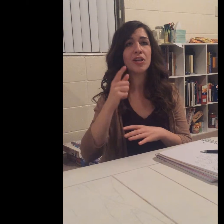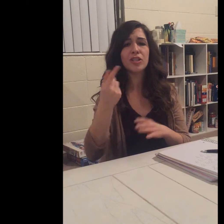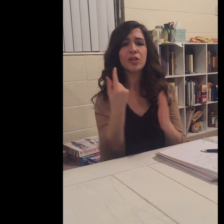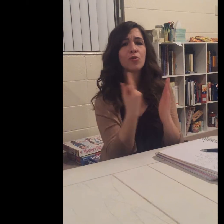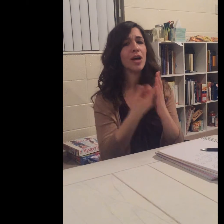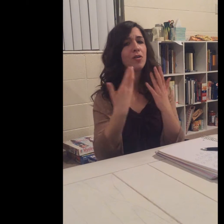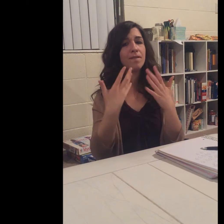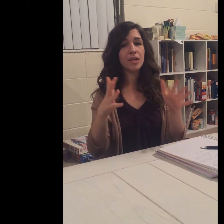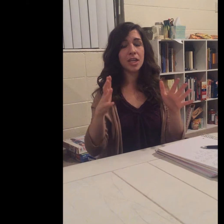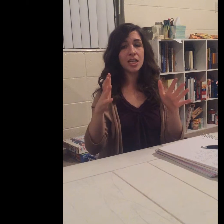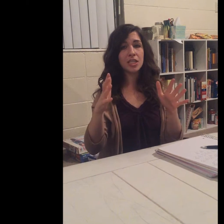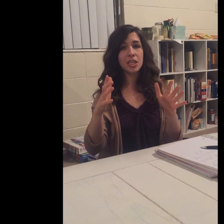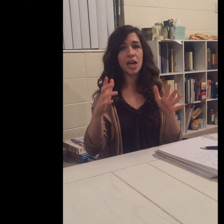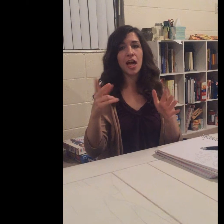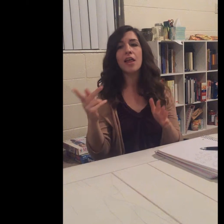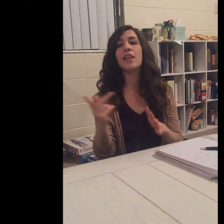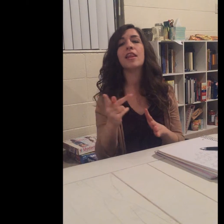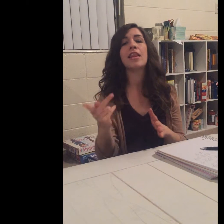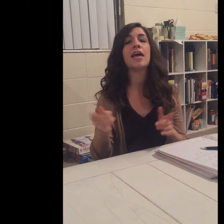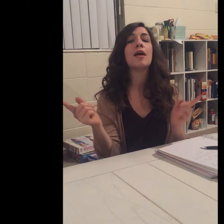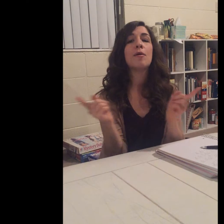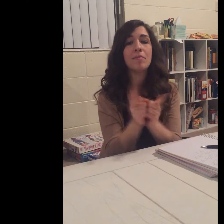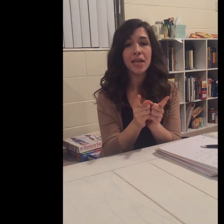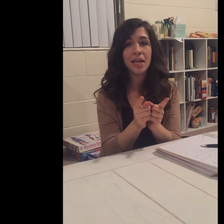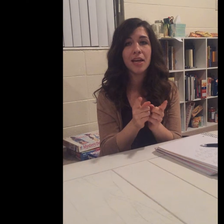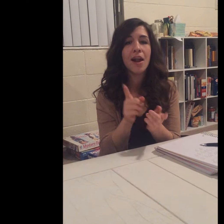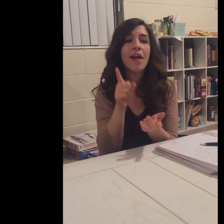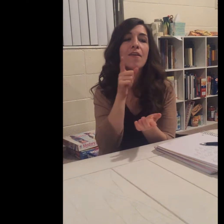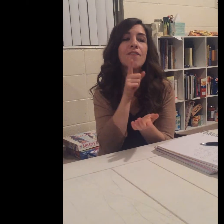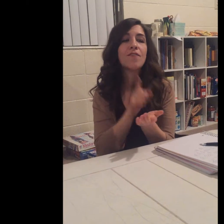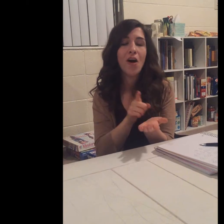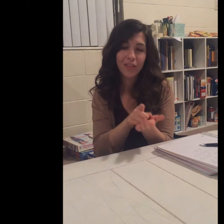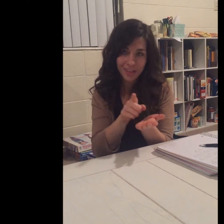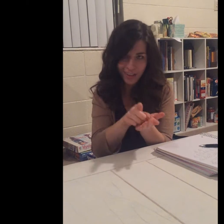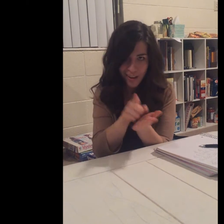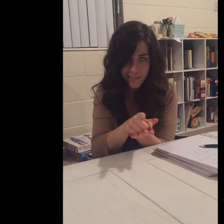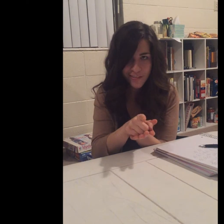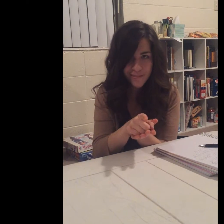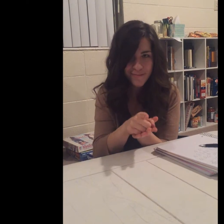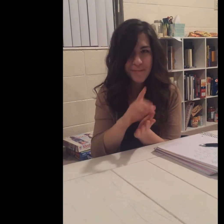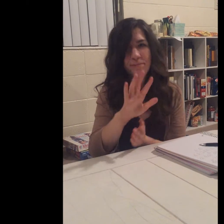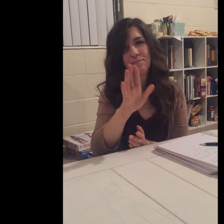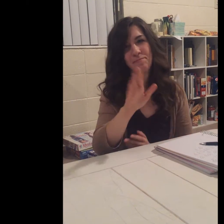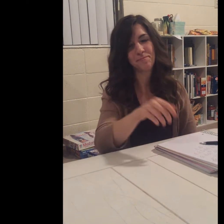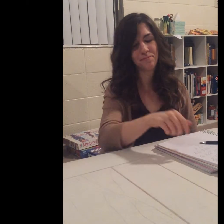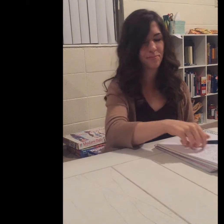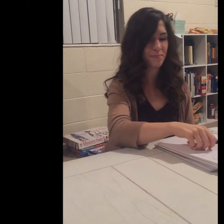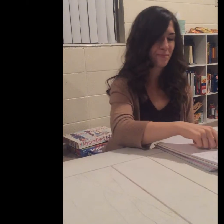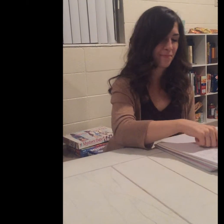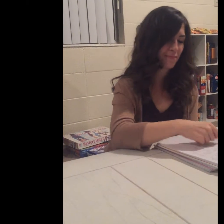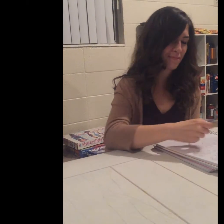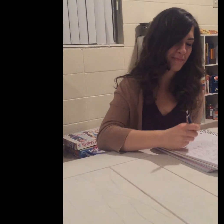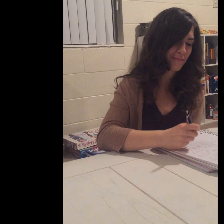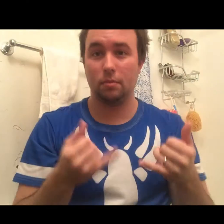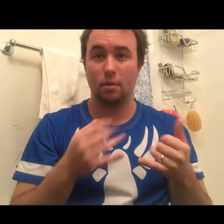tea at an outdoor cafe Oh, and his eyes are both blue by the way